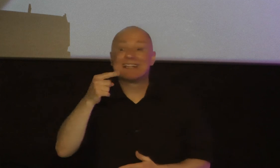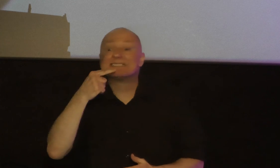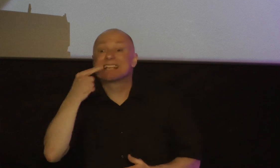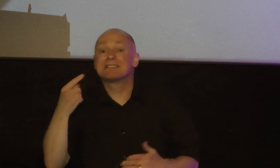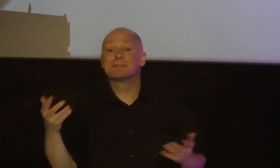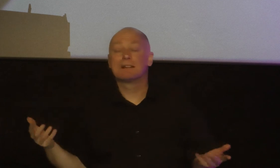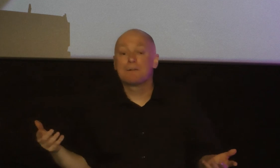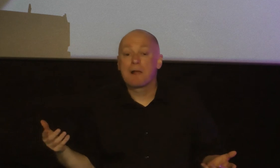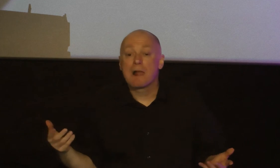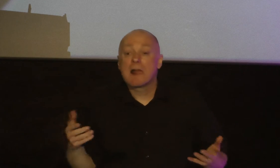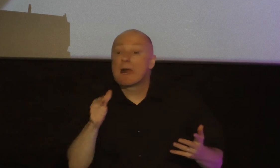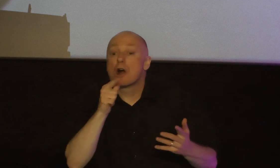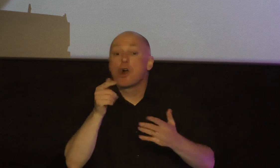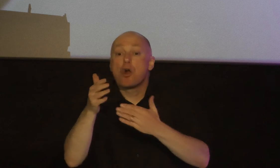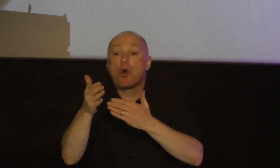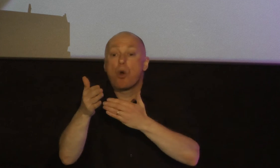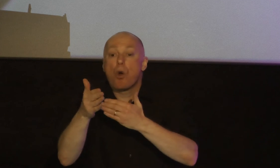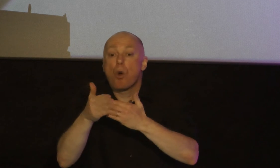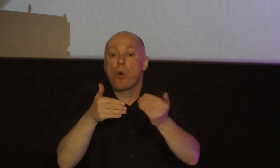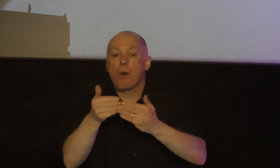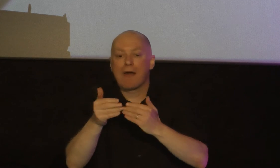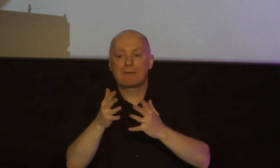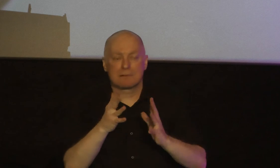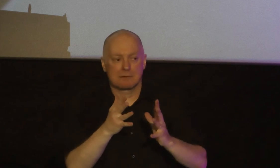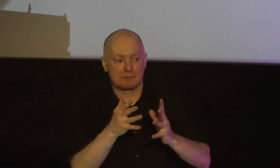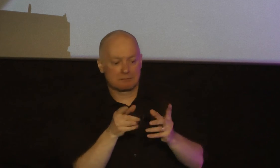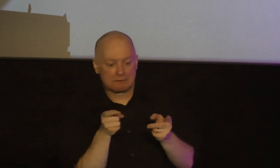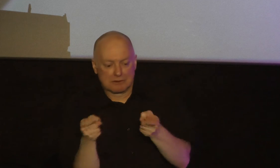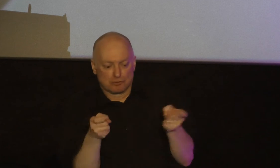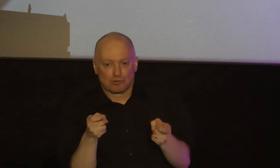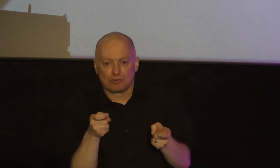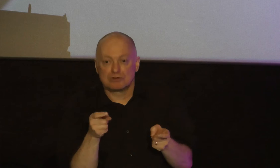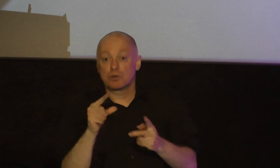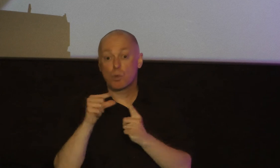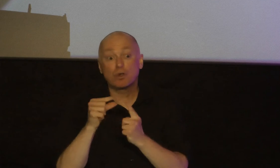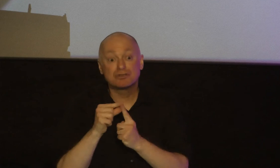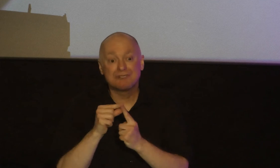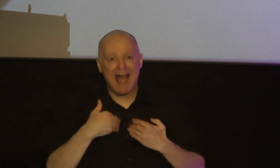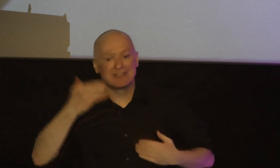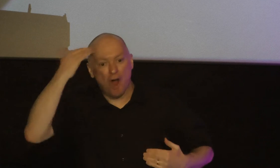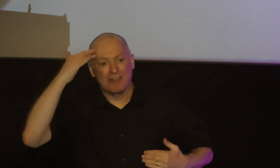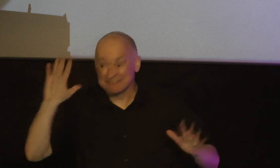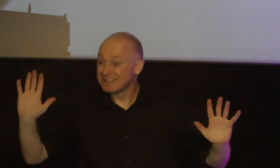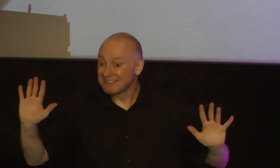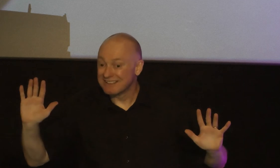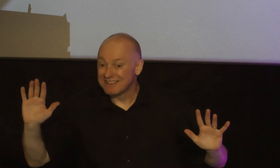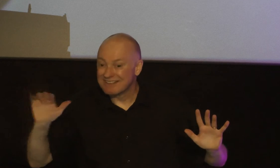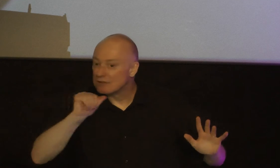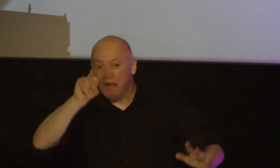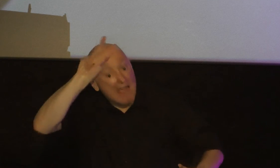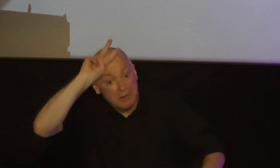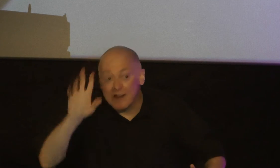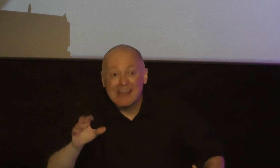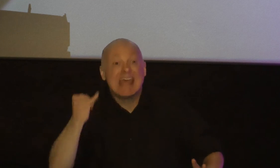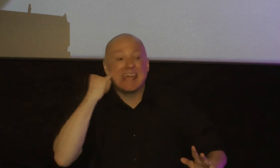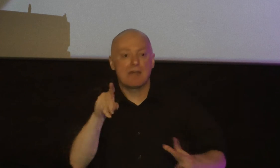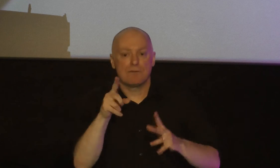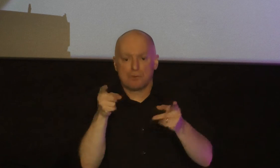whoever restrains his words has knowledge you hear that not ignorance whoever restrains his